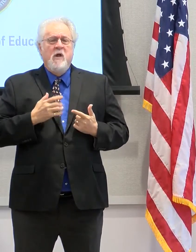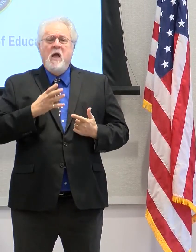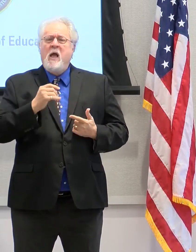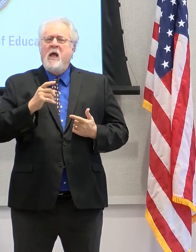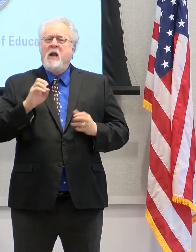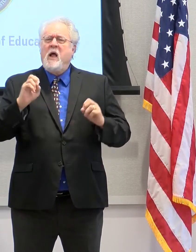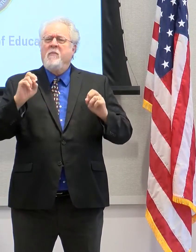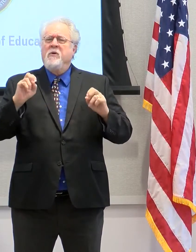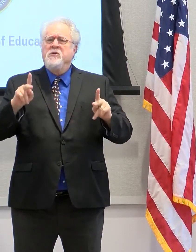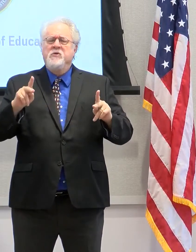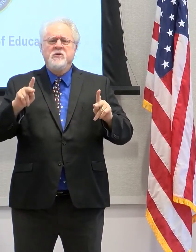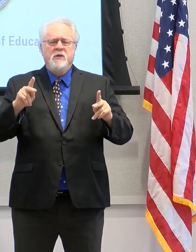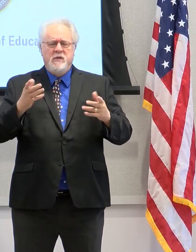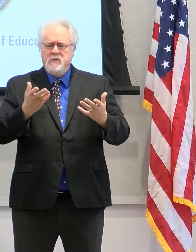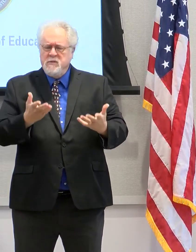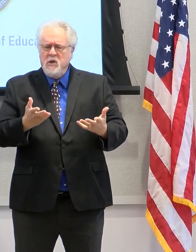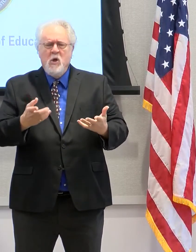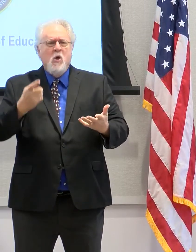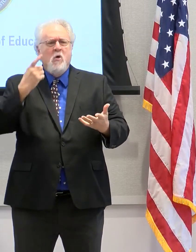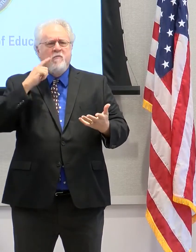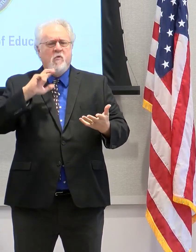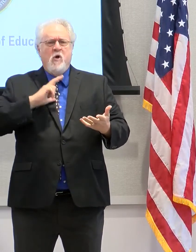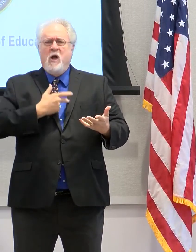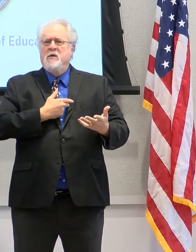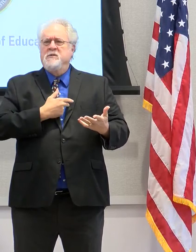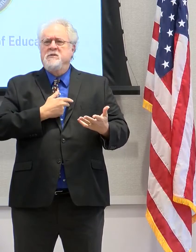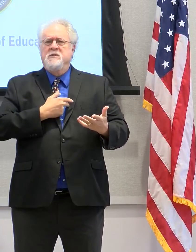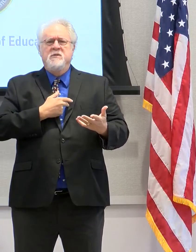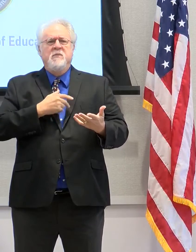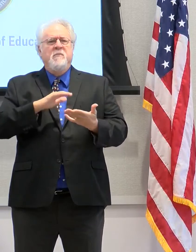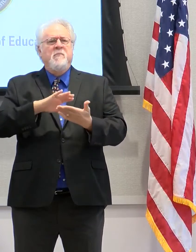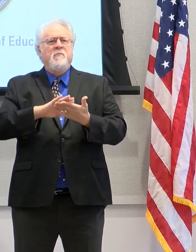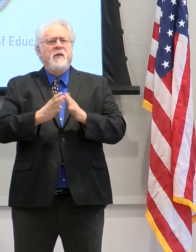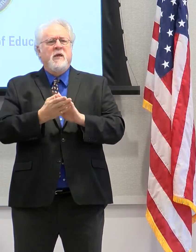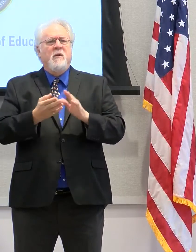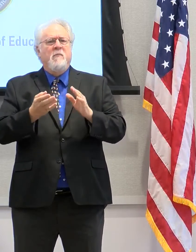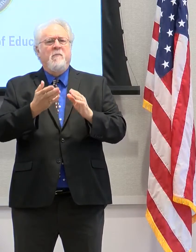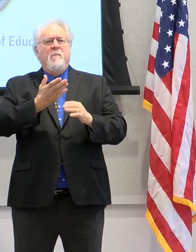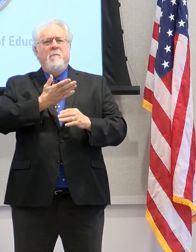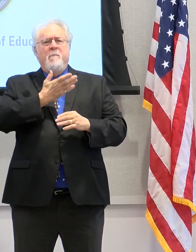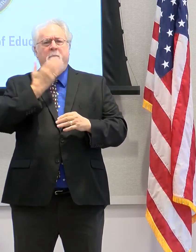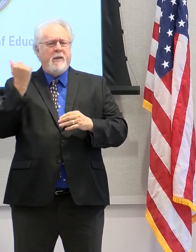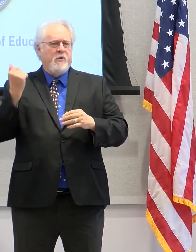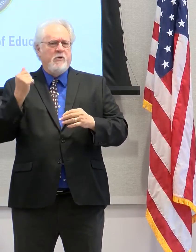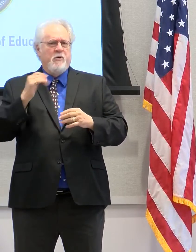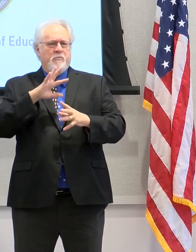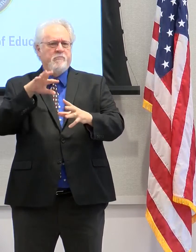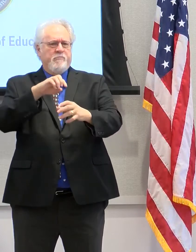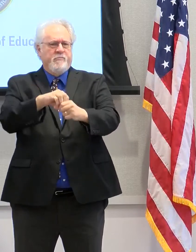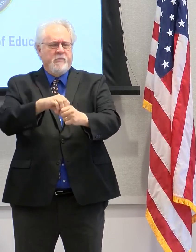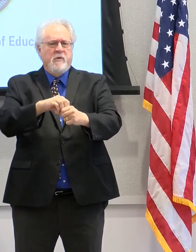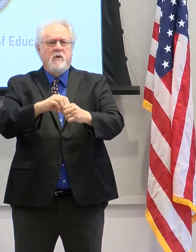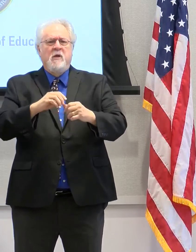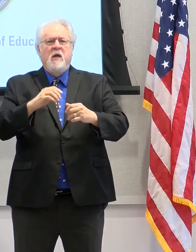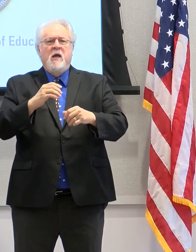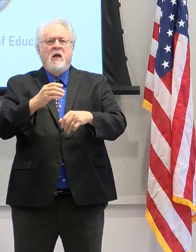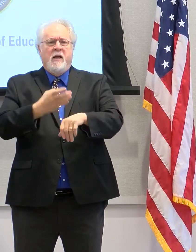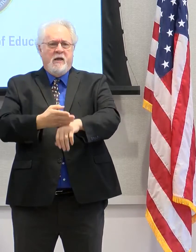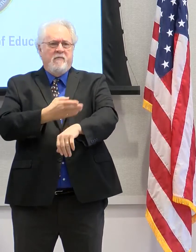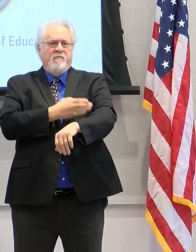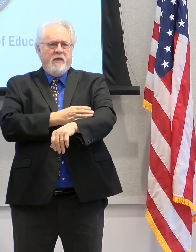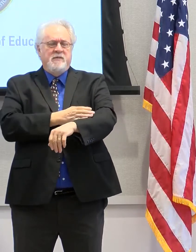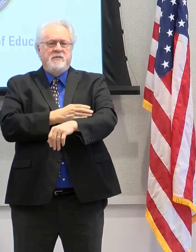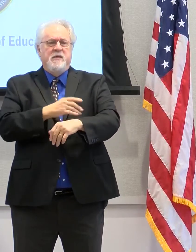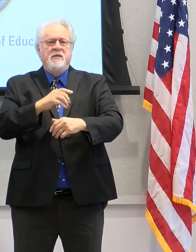opportunities lie for us to become even greater stakeholders and advancing the interests of this state.